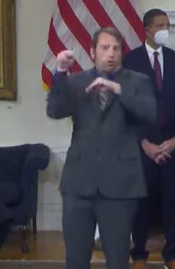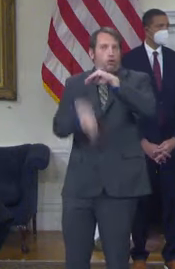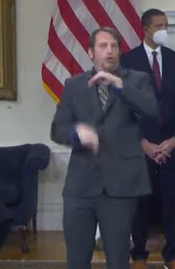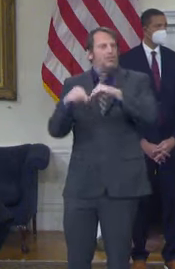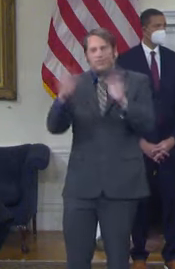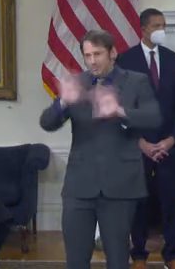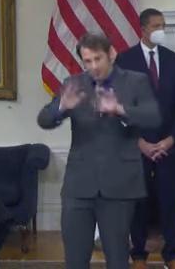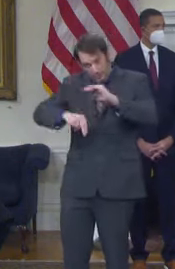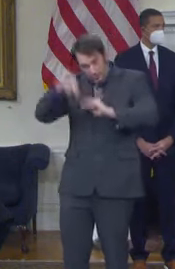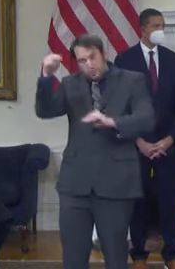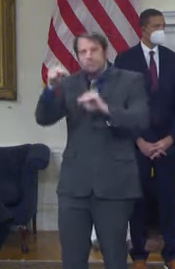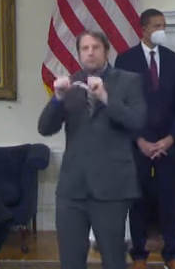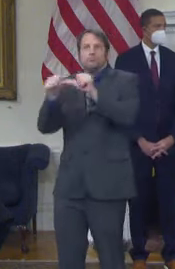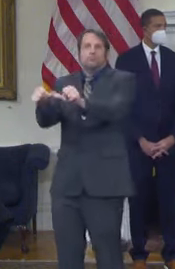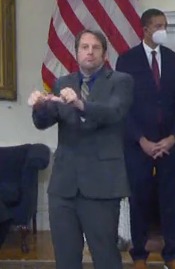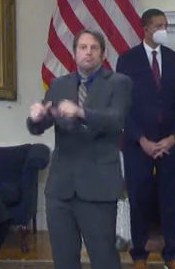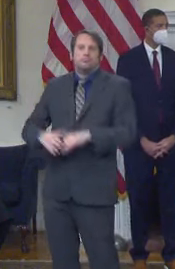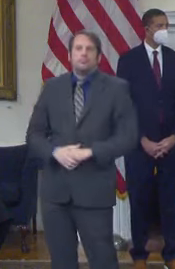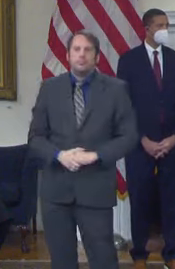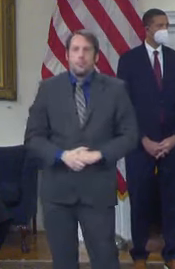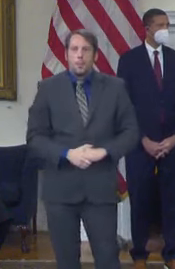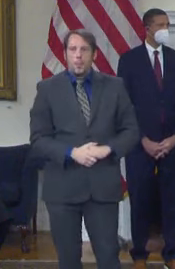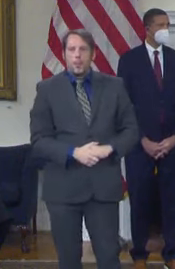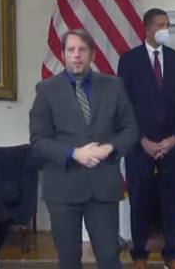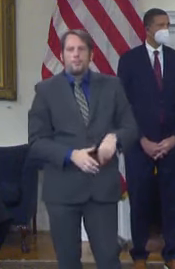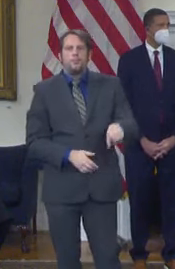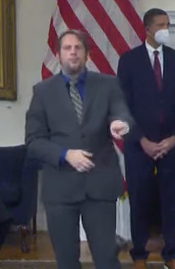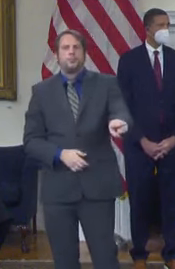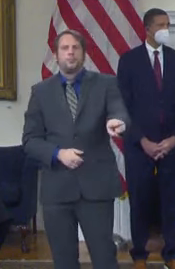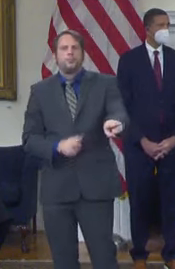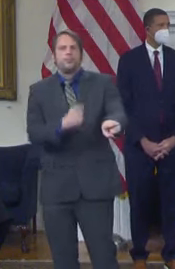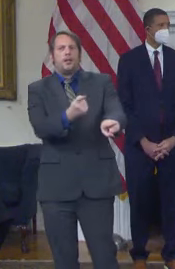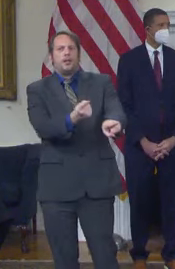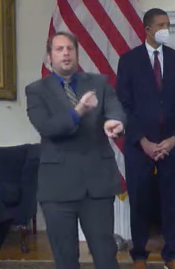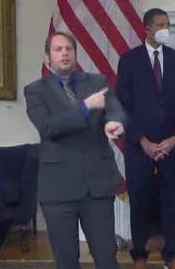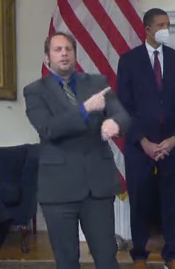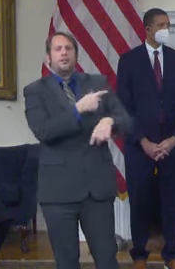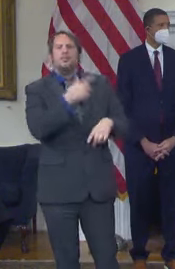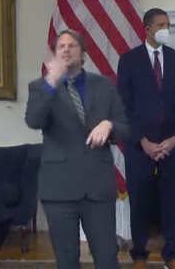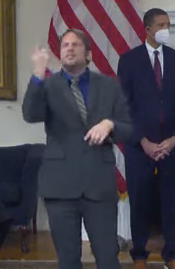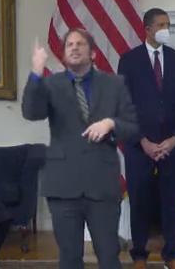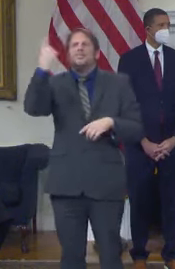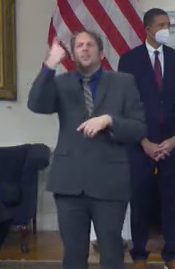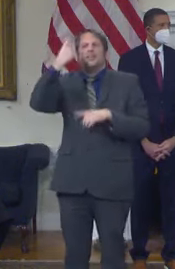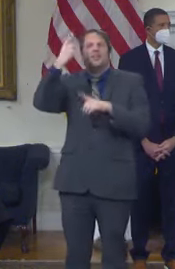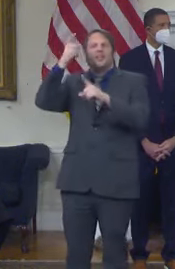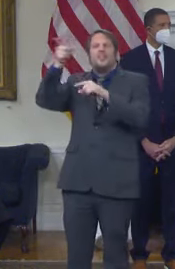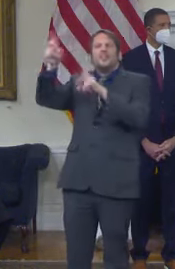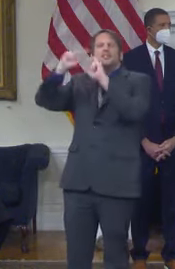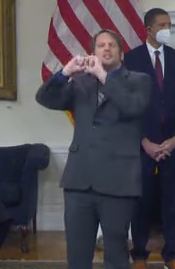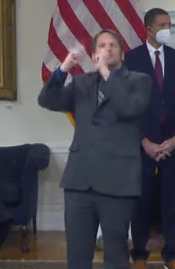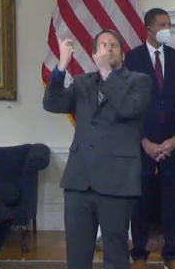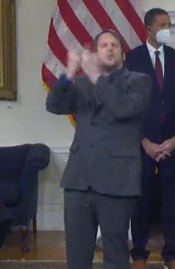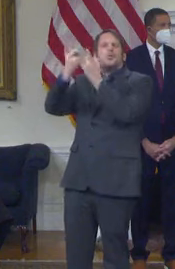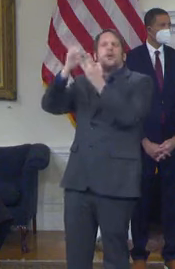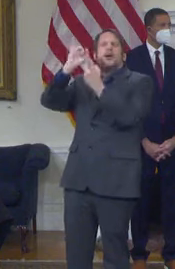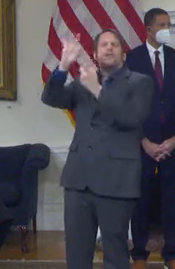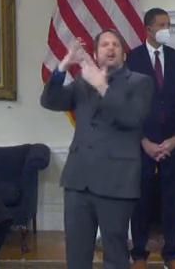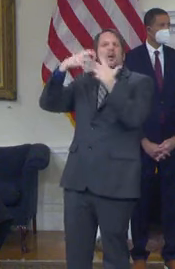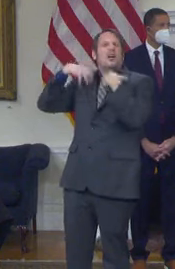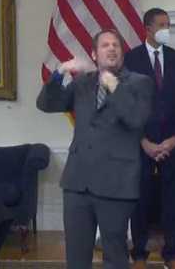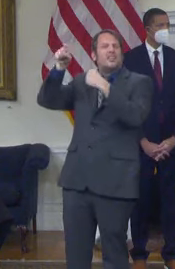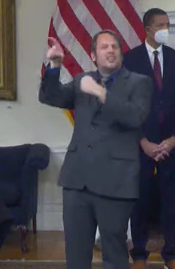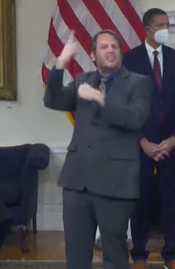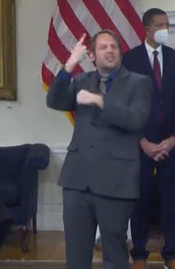Health, how long will it take to bring any systems that are still down back online, and how is the state coordinating with local health agencies in its recovery?